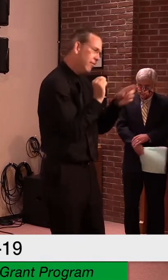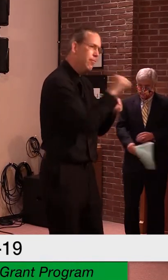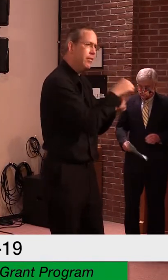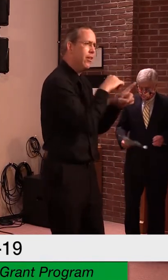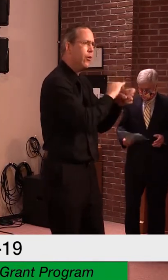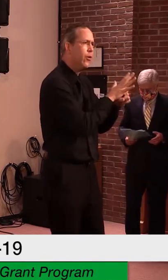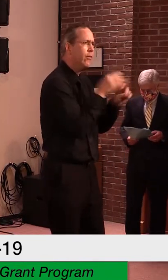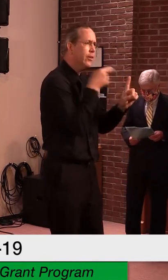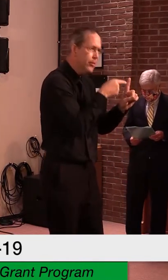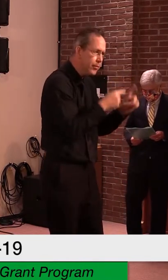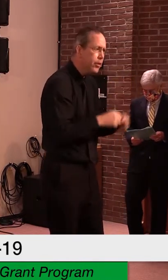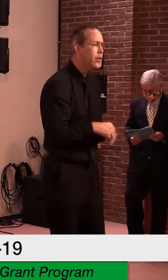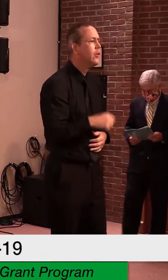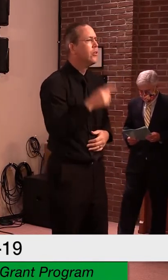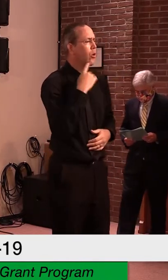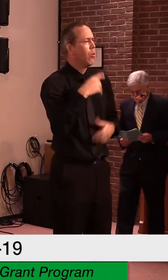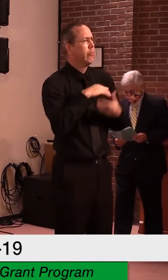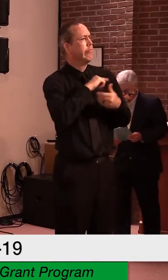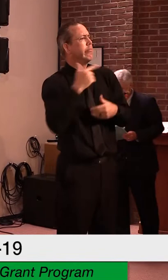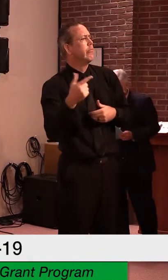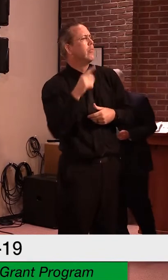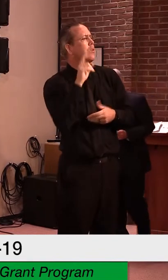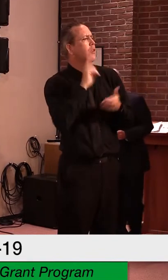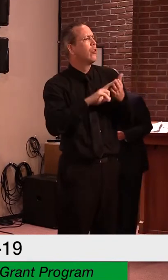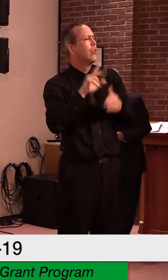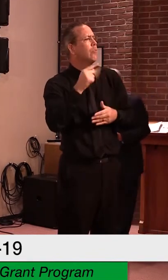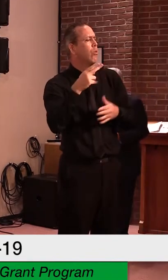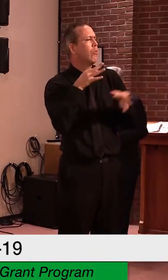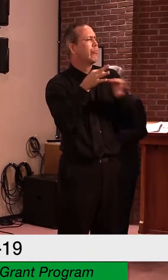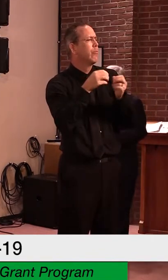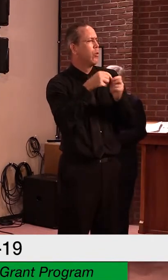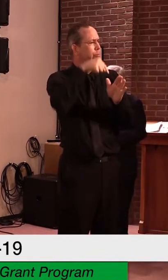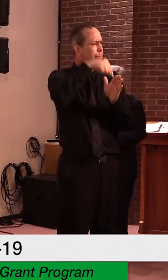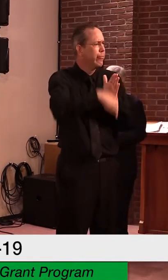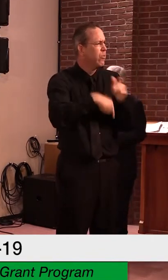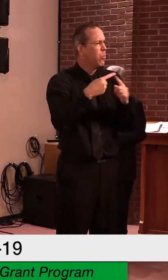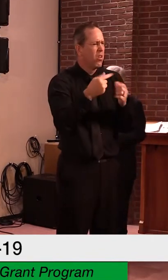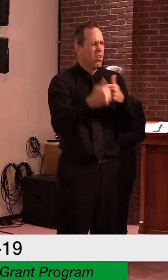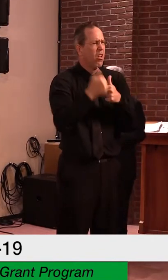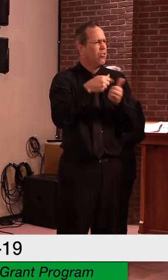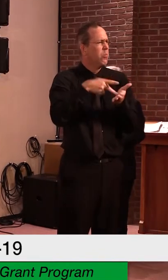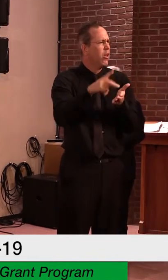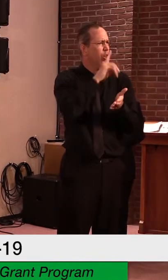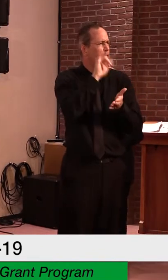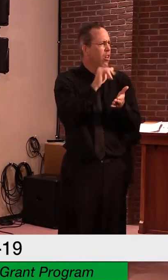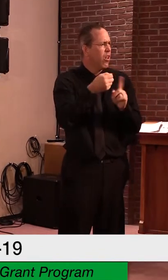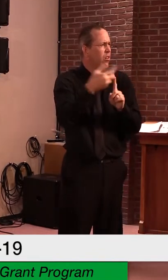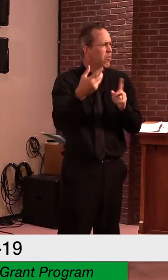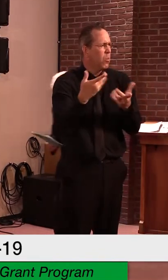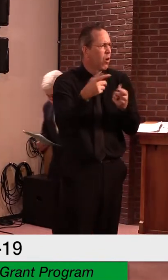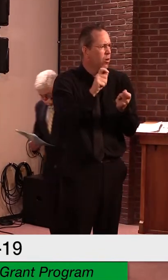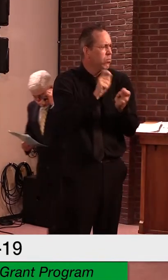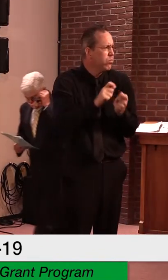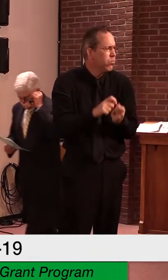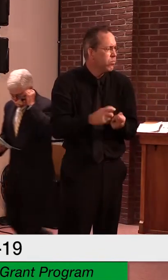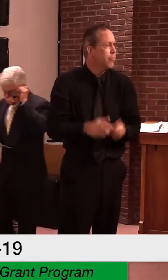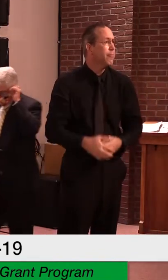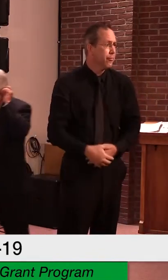turn it over to Secretary Smith to provide more details on the hazard pay program. Secretary Smith. Secretary